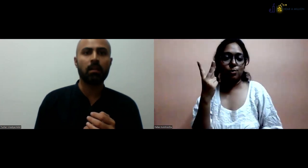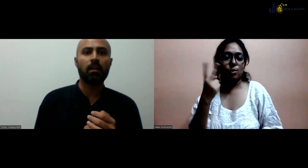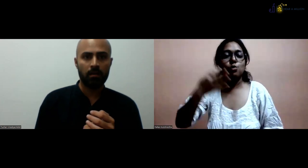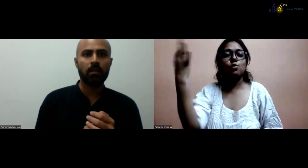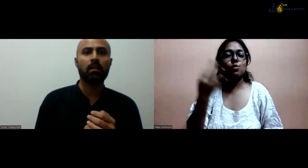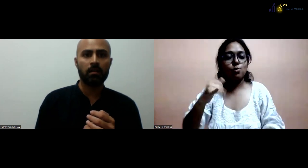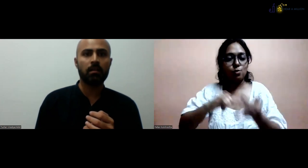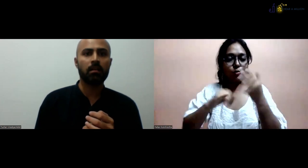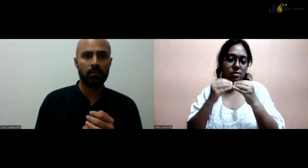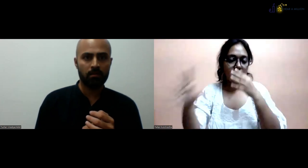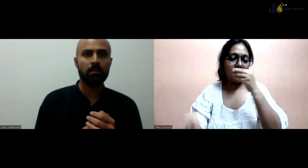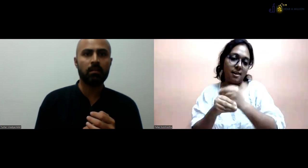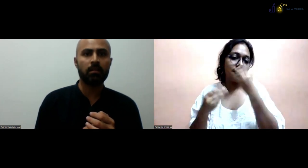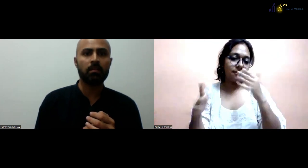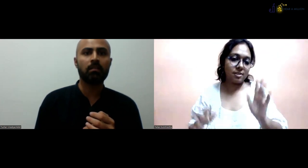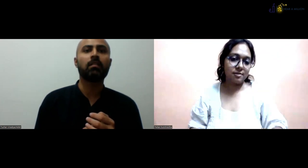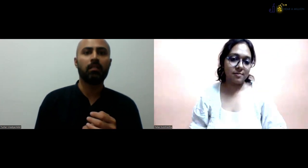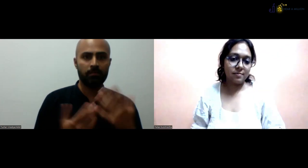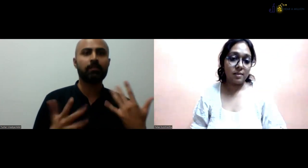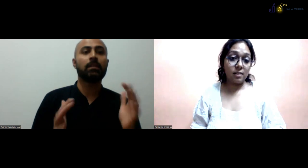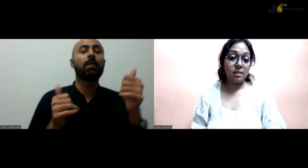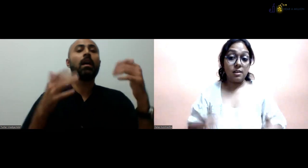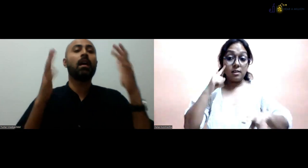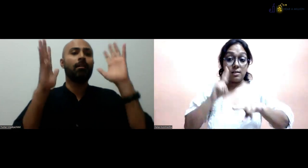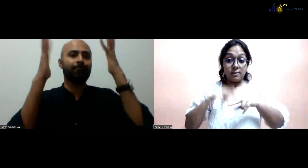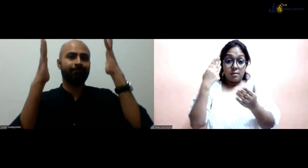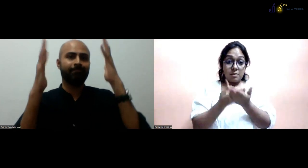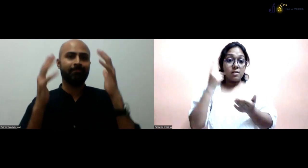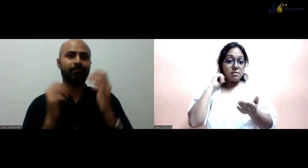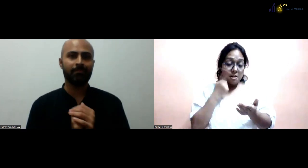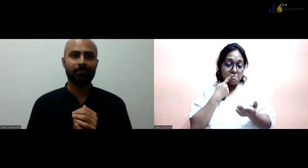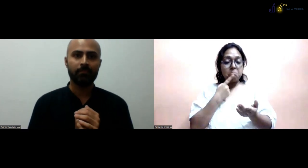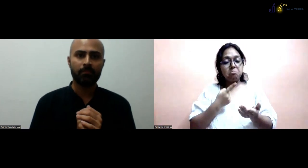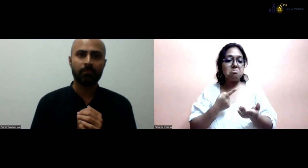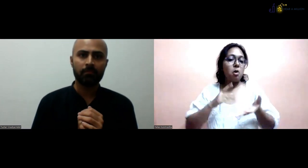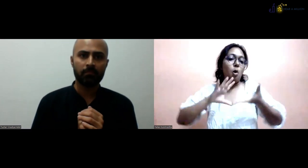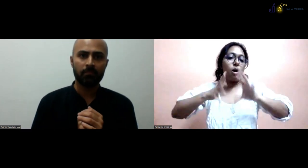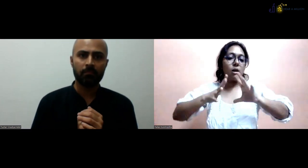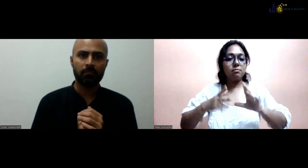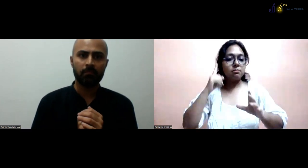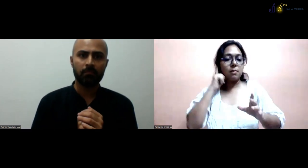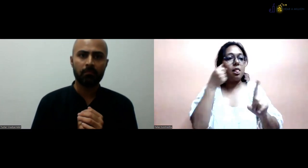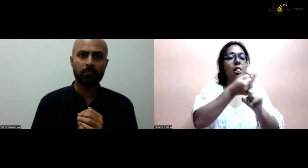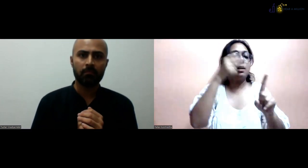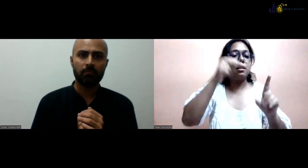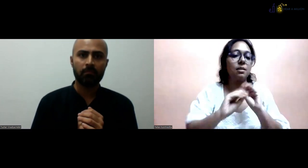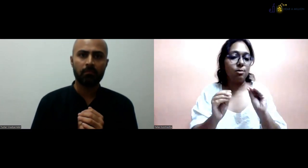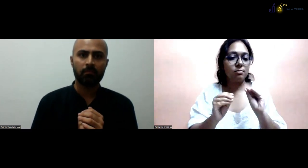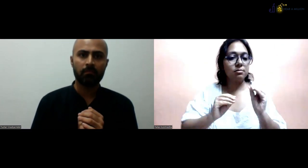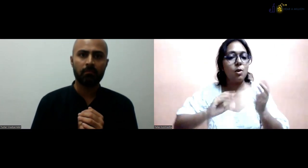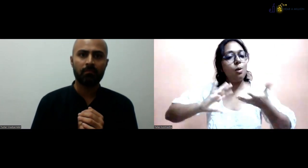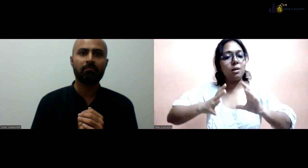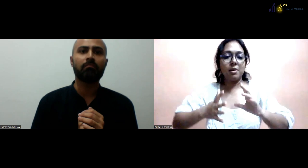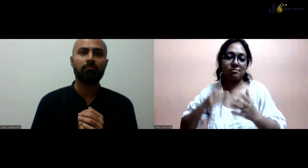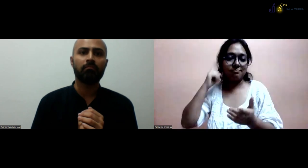which deaf people would accept. So, we have new two subjects, which would be replaced with that. Maybe deaf